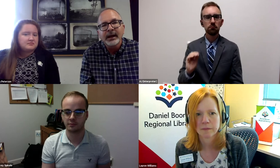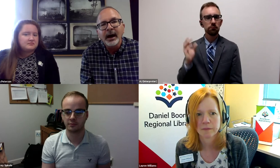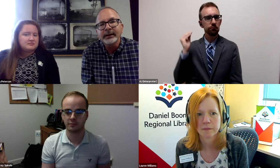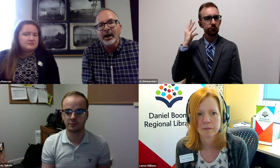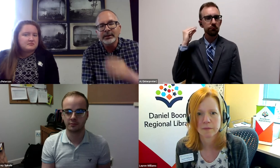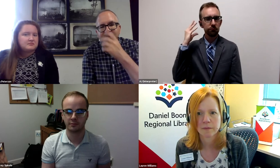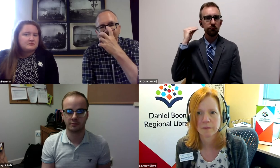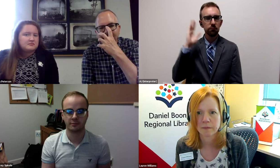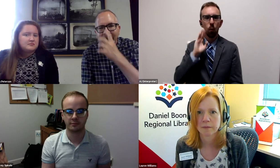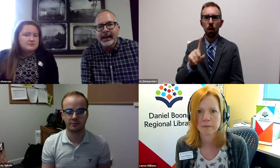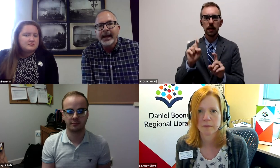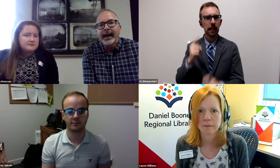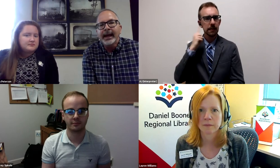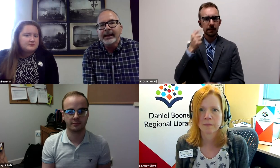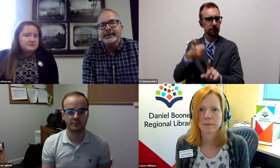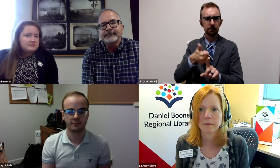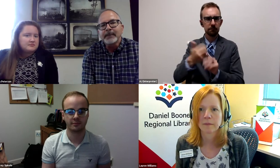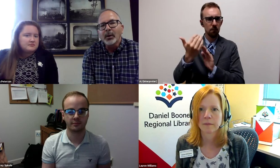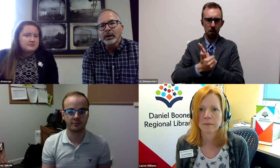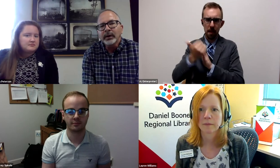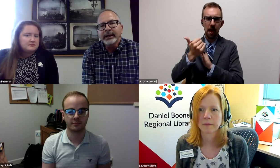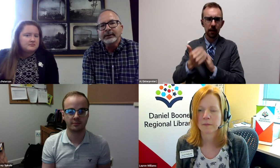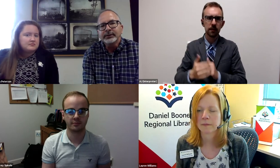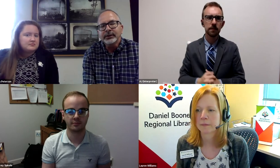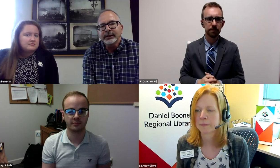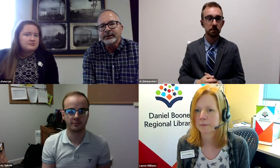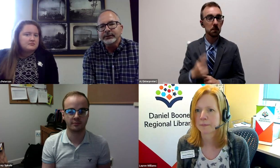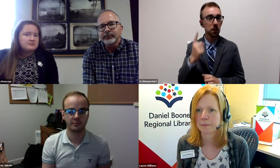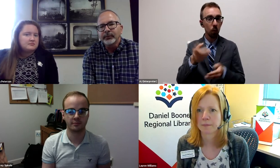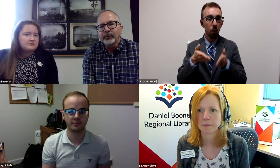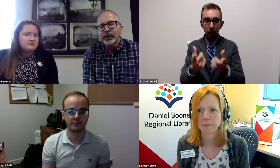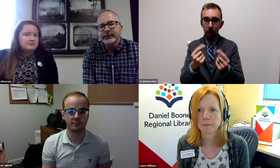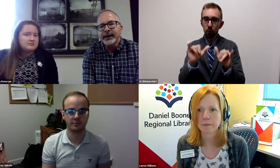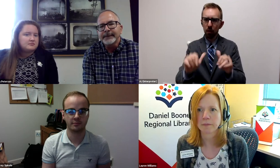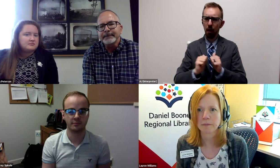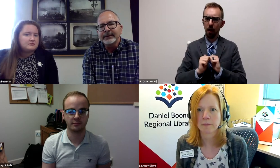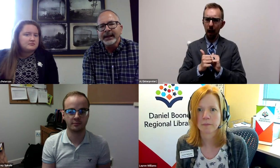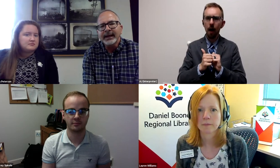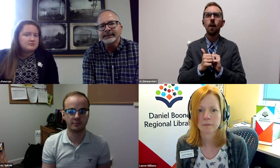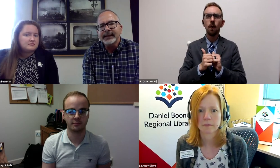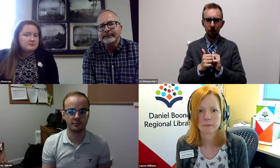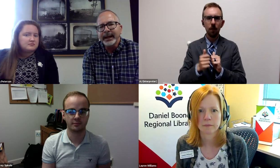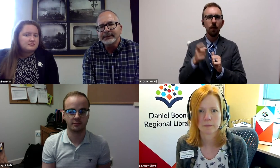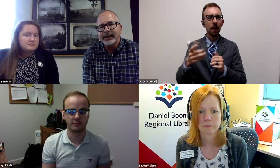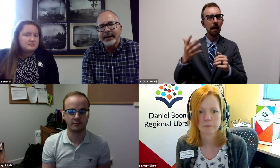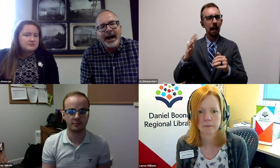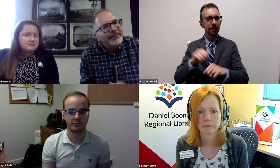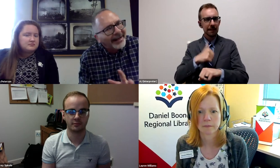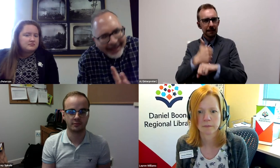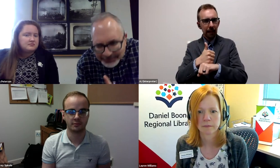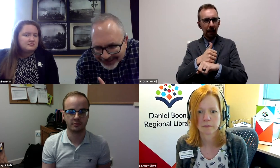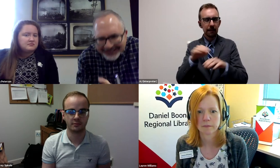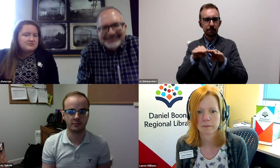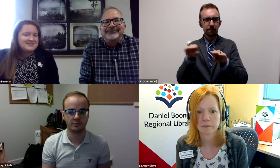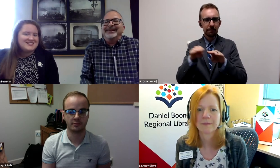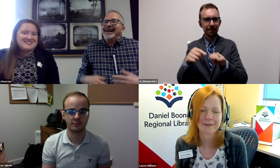audiologist. And one way to do this was they kind of set a baseline. I'm